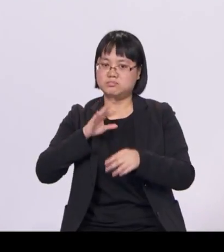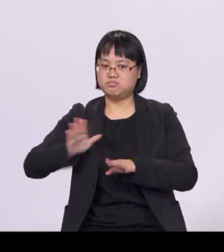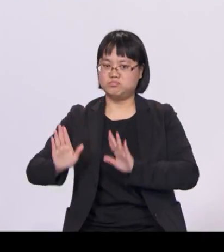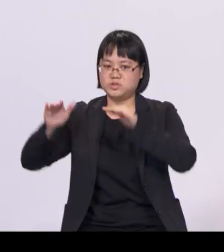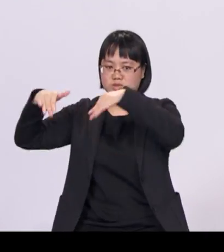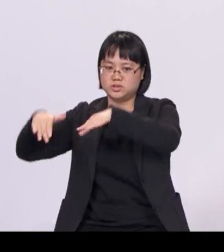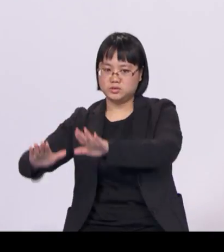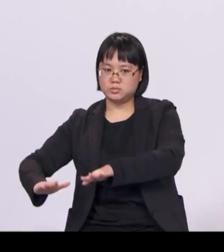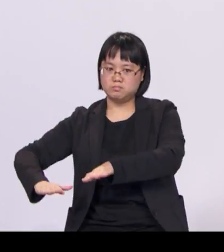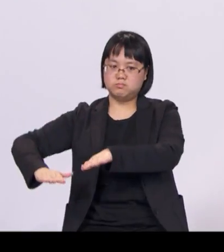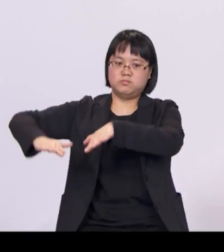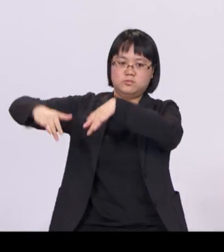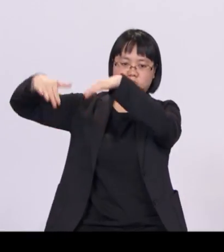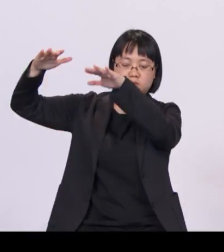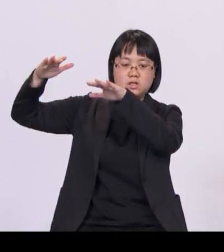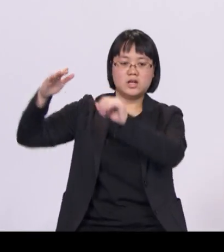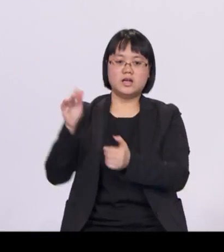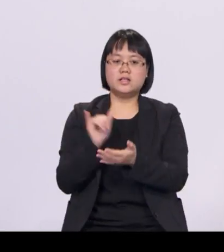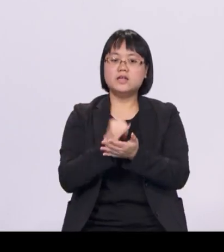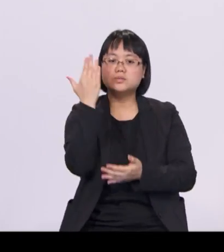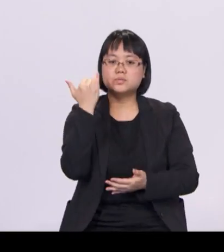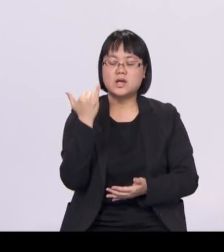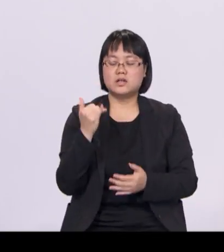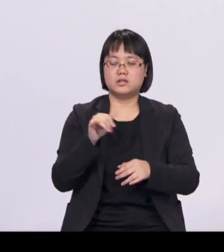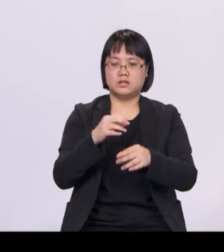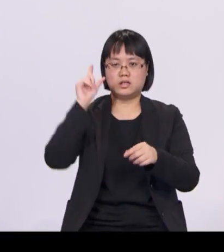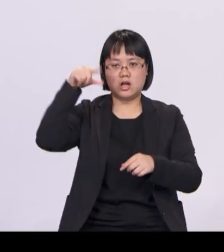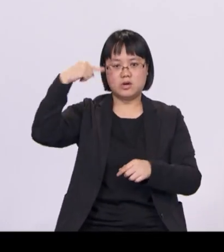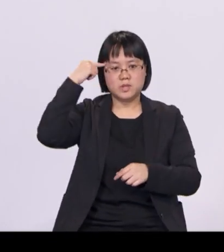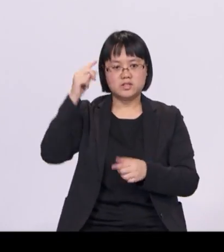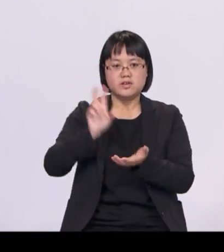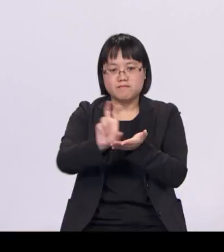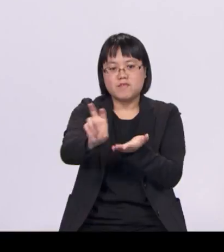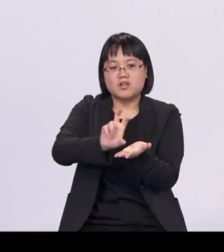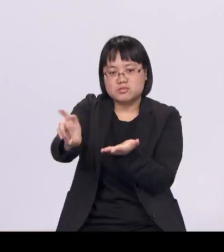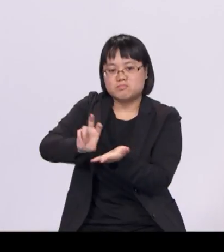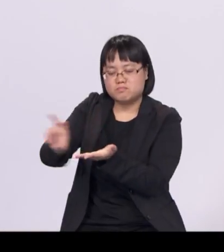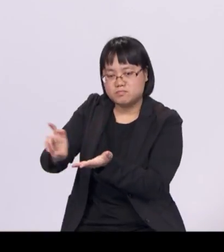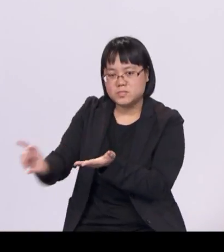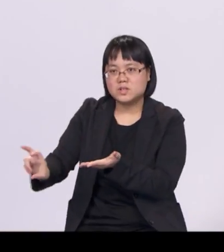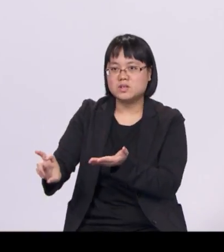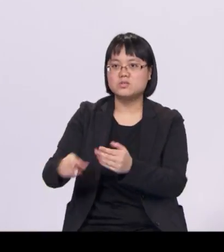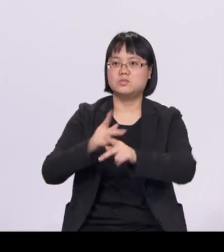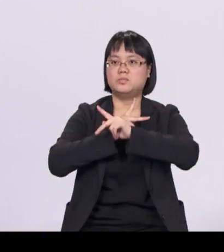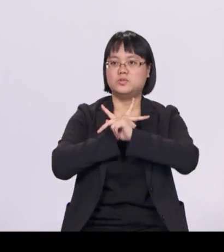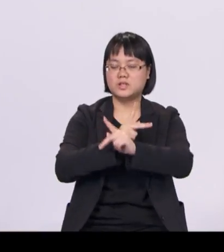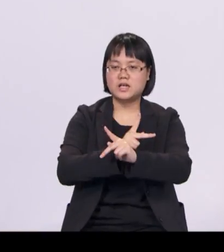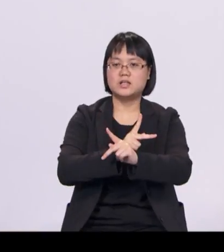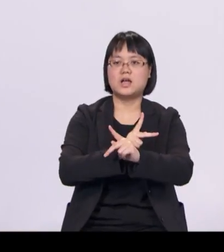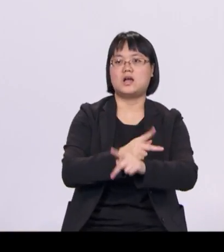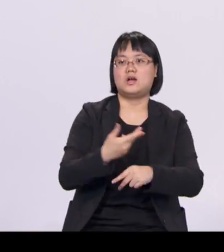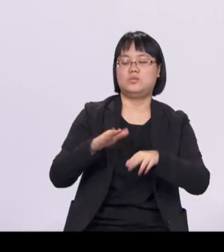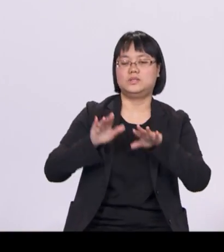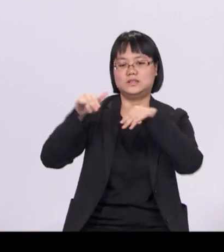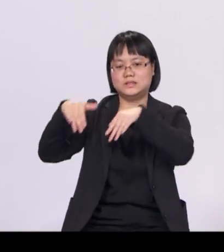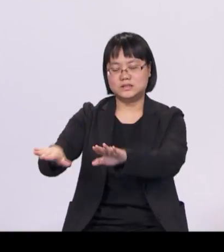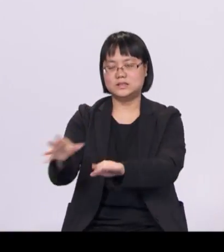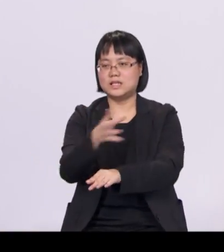invested significantly to improve our infrastructure, including protecting our coasts and critical assets, building a weather